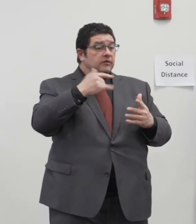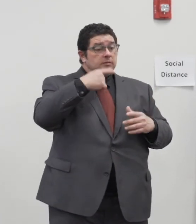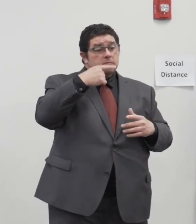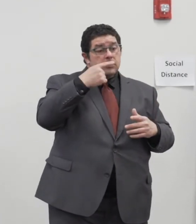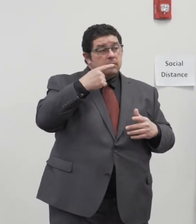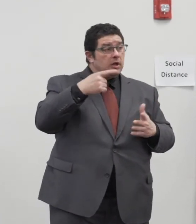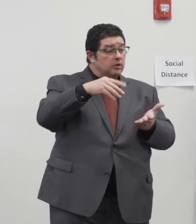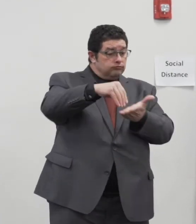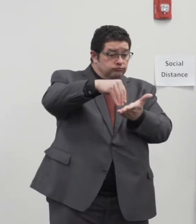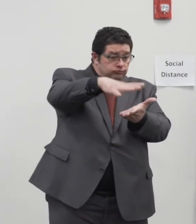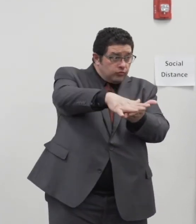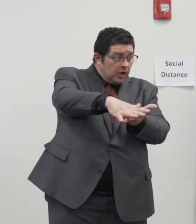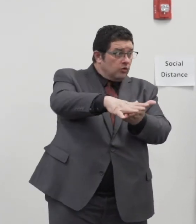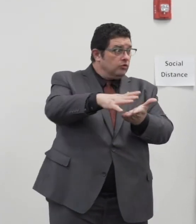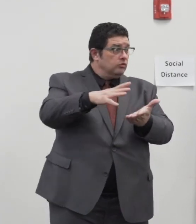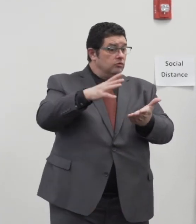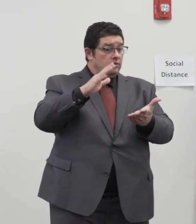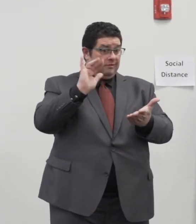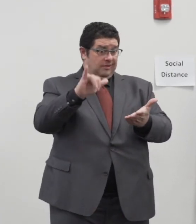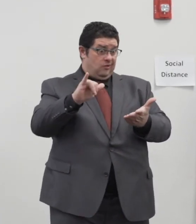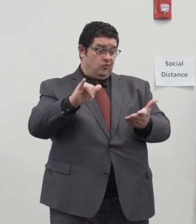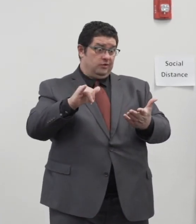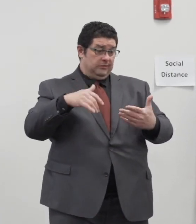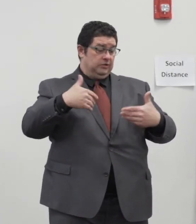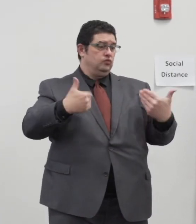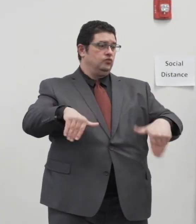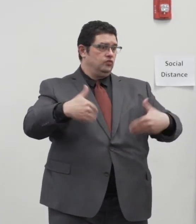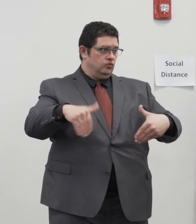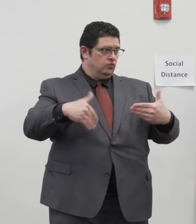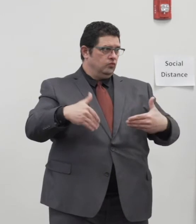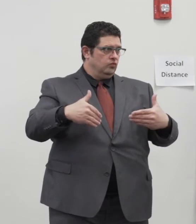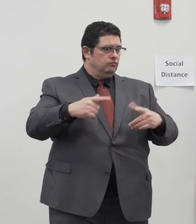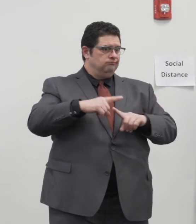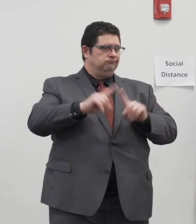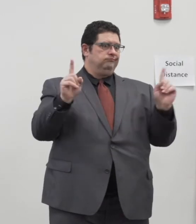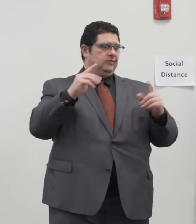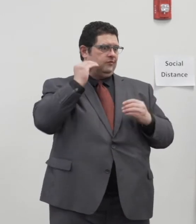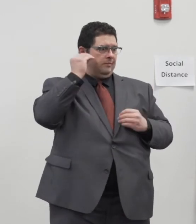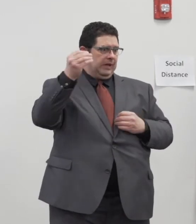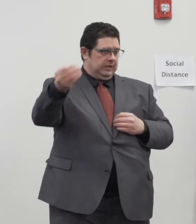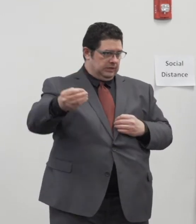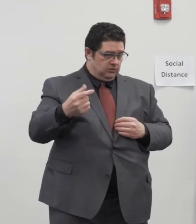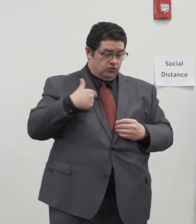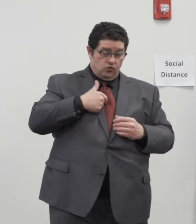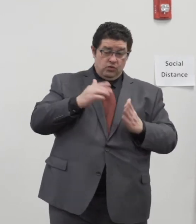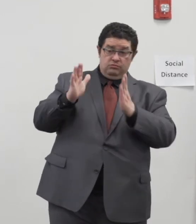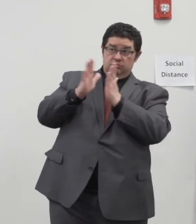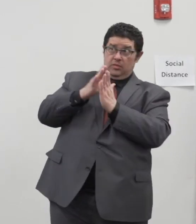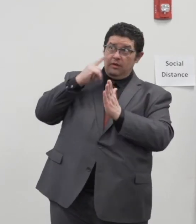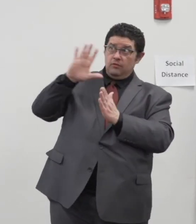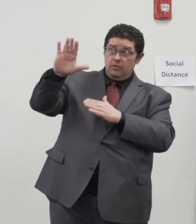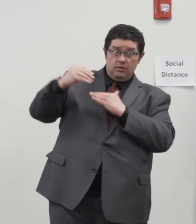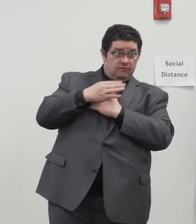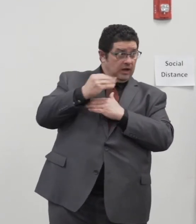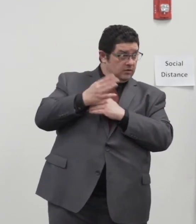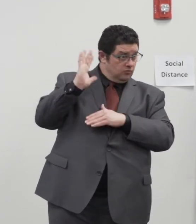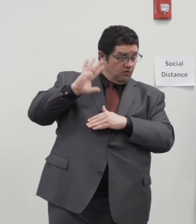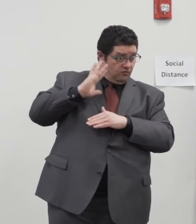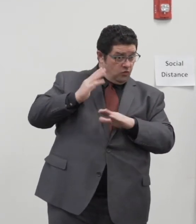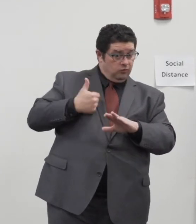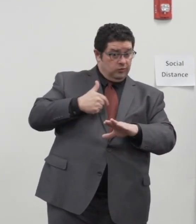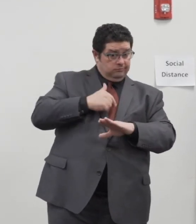record would be controversial and we asked the Attorney General for advice before we set up that system